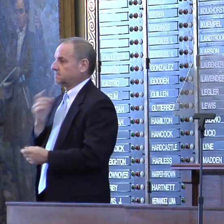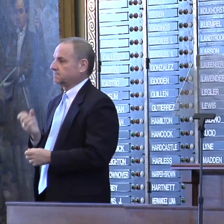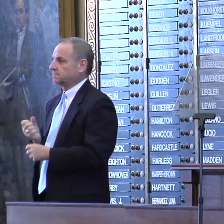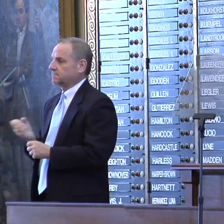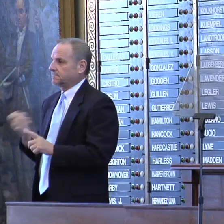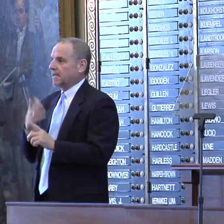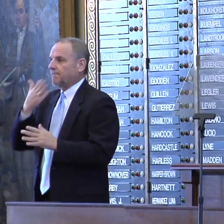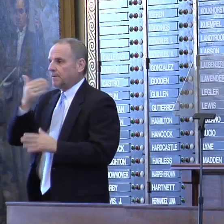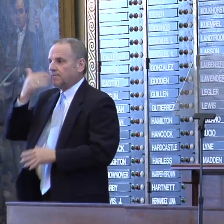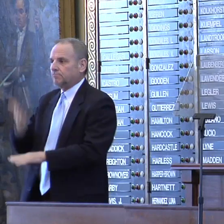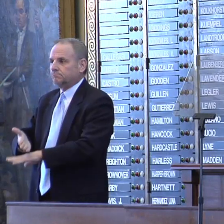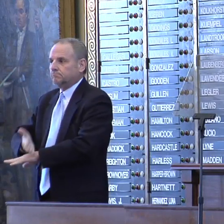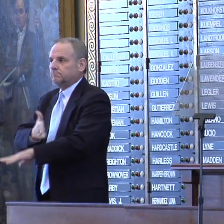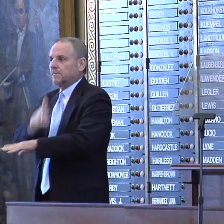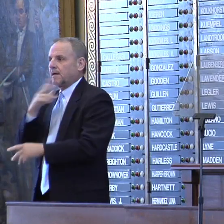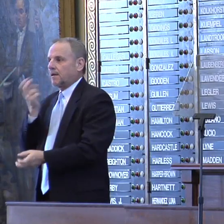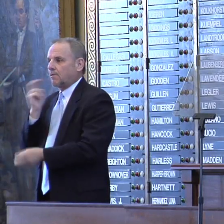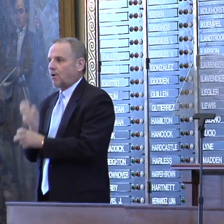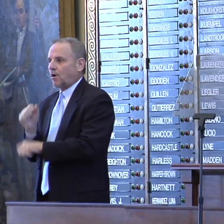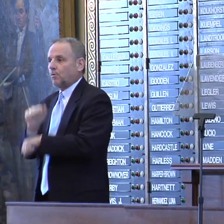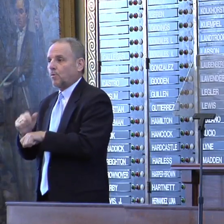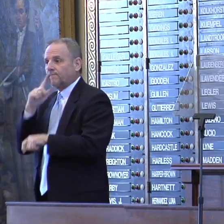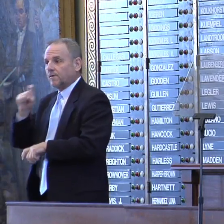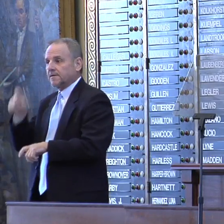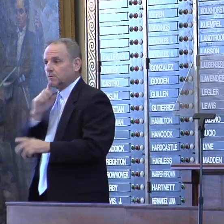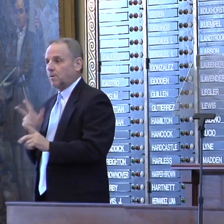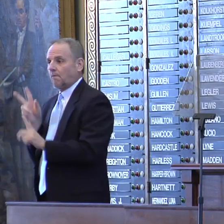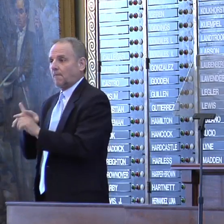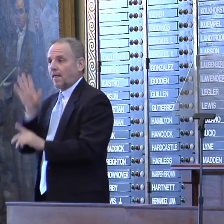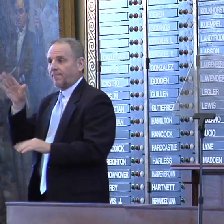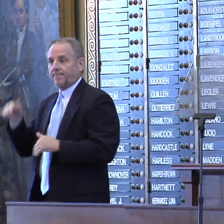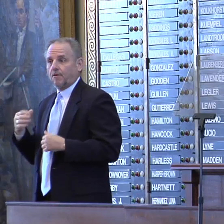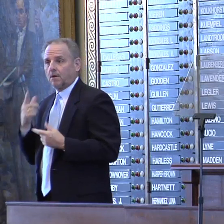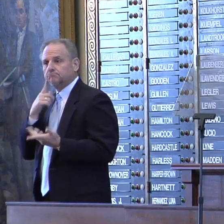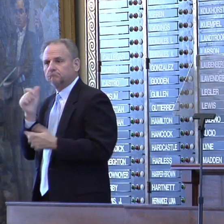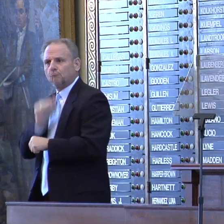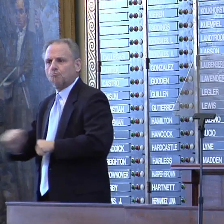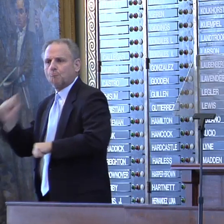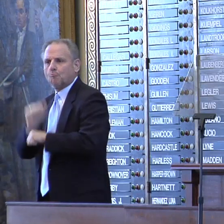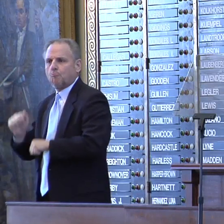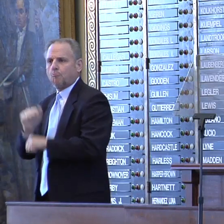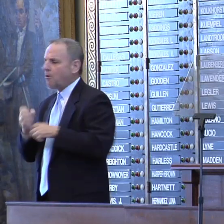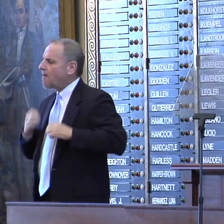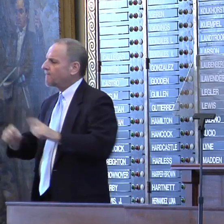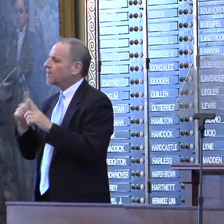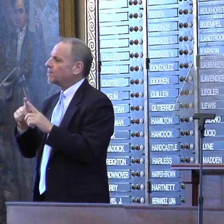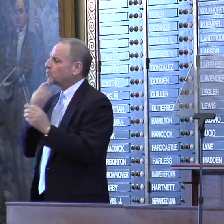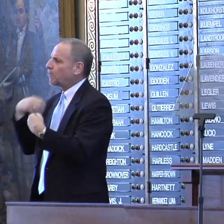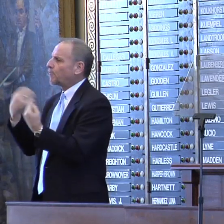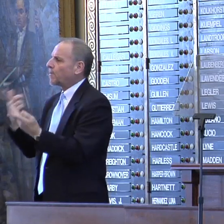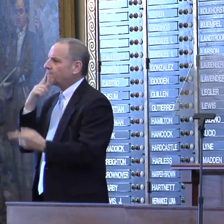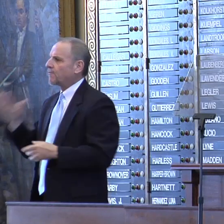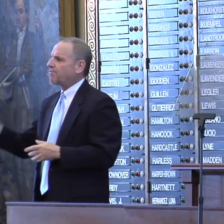and better preparing hard-working Texans to apply their legendary work ethic and provide for their